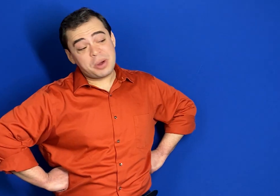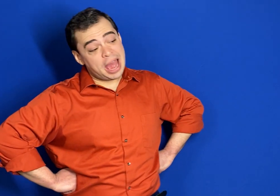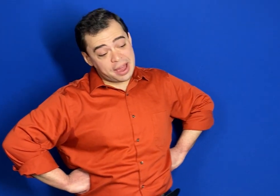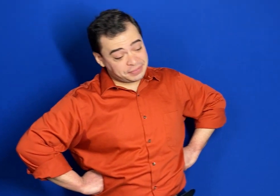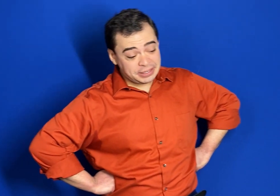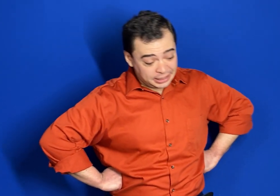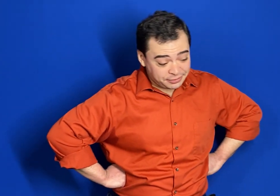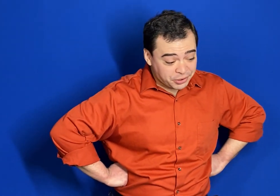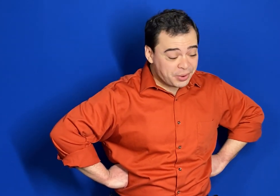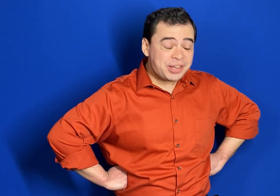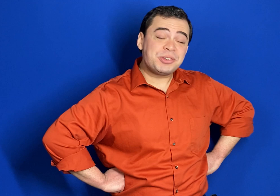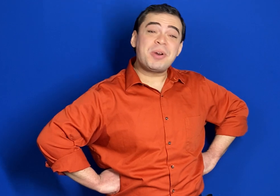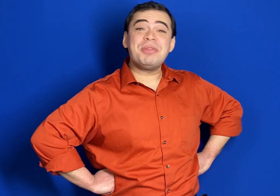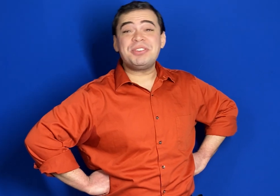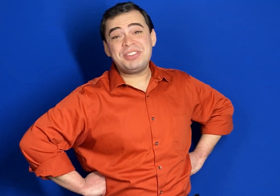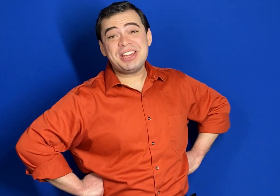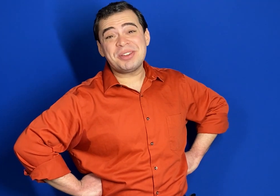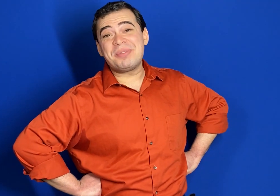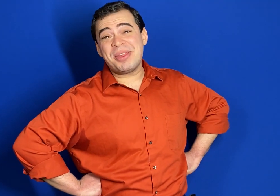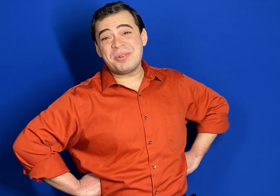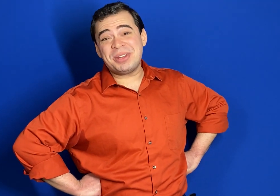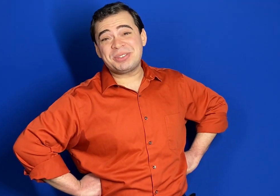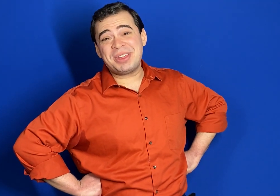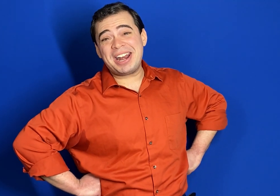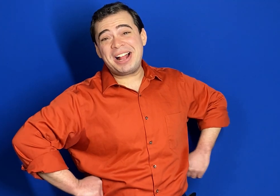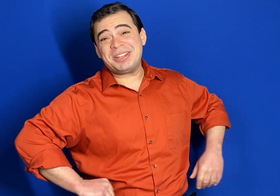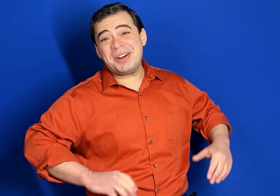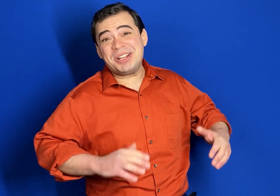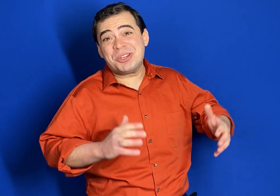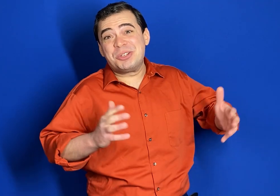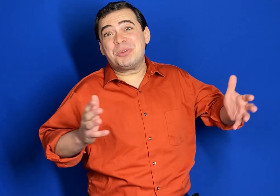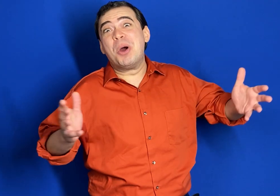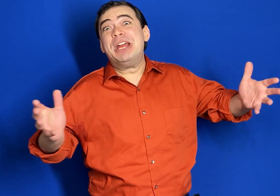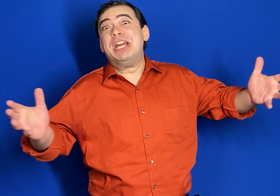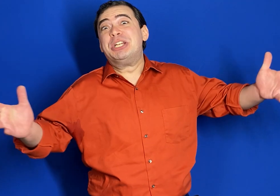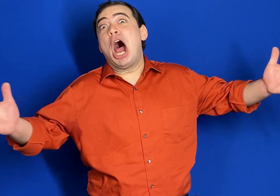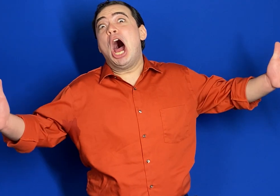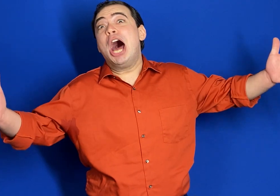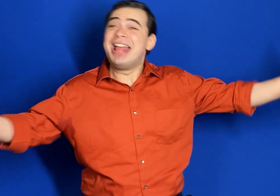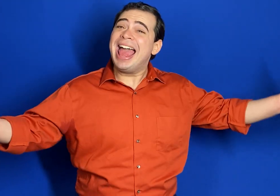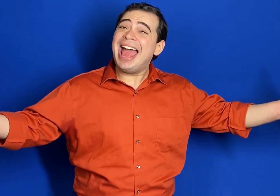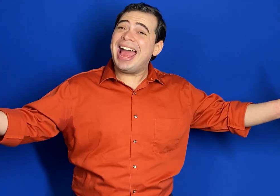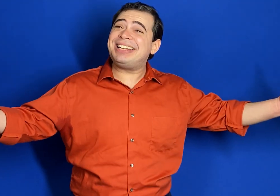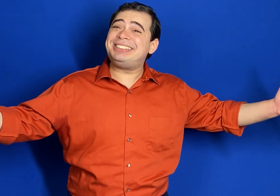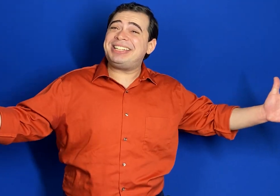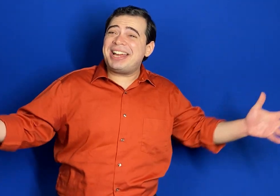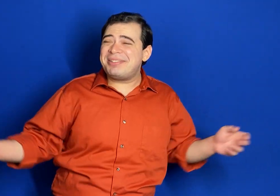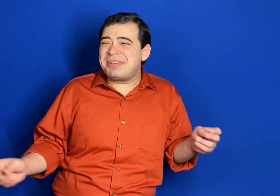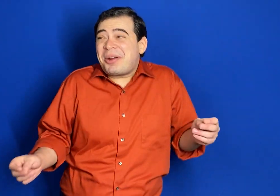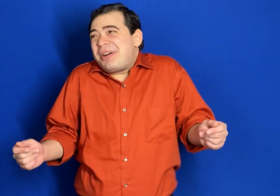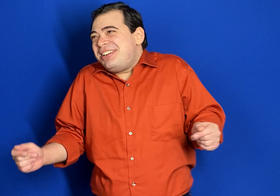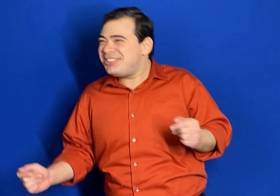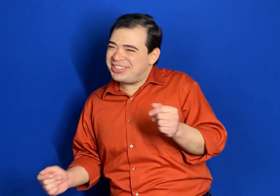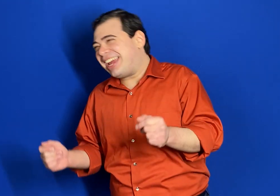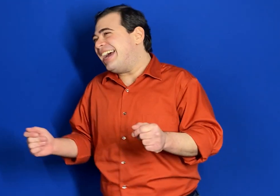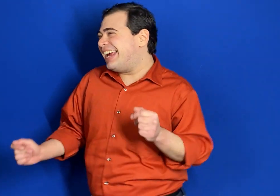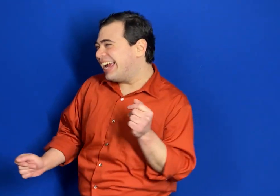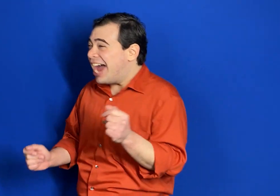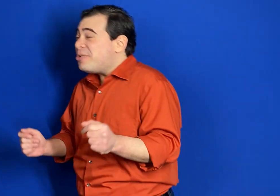have to leave your razor on the sink you'll run the risk that I'll turn into Sweeney Todd as I'm a crazy kind of guy who